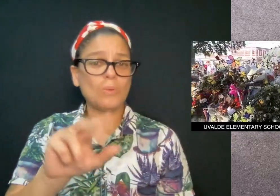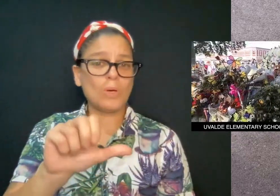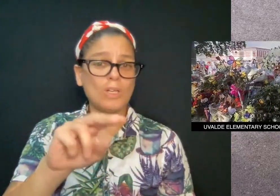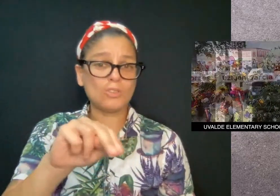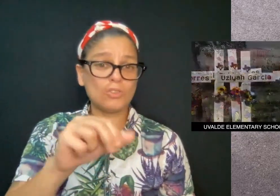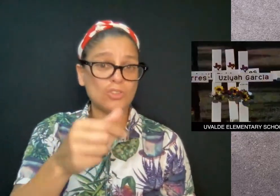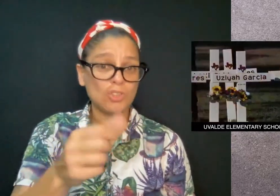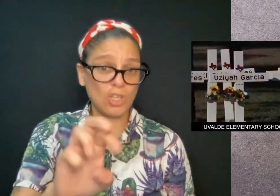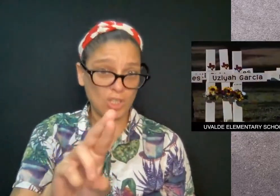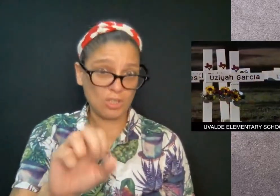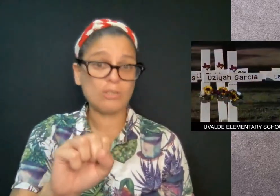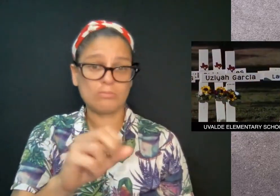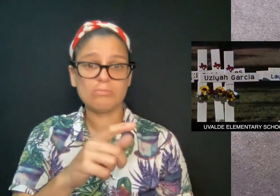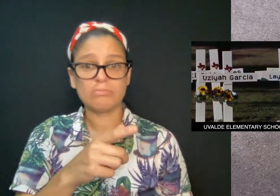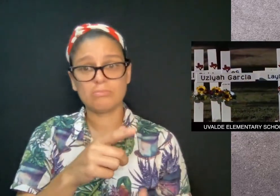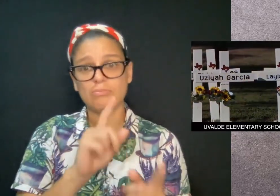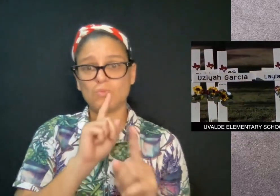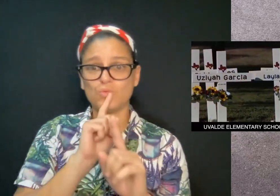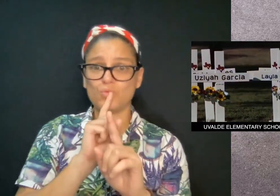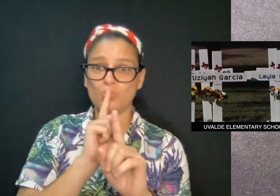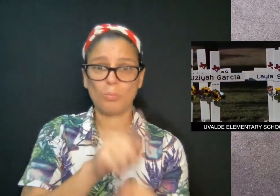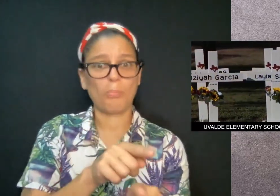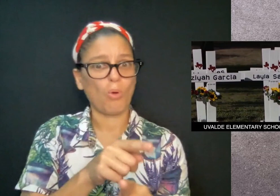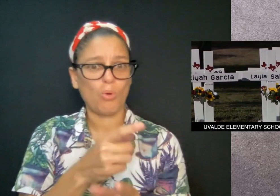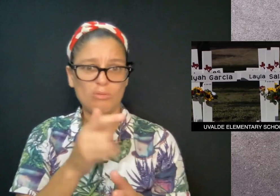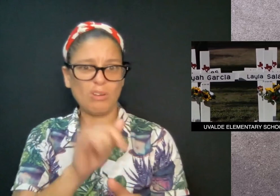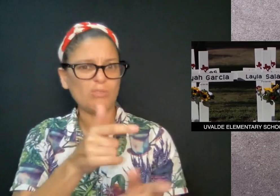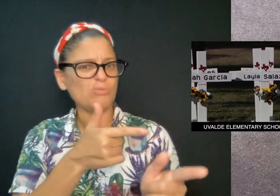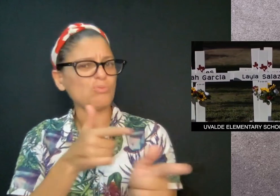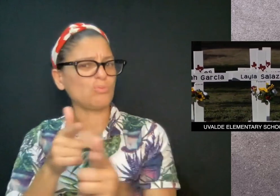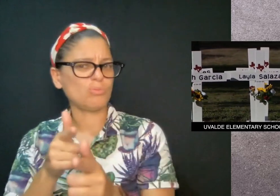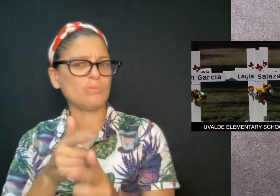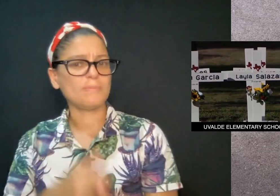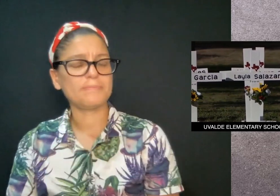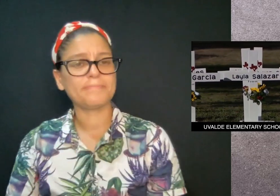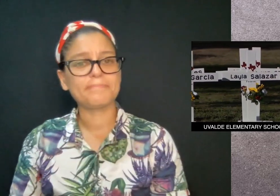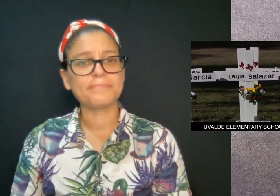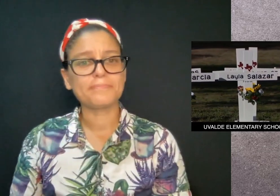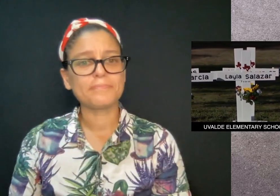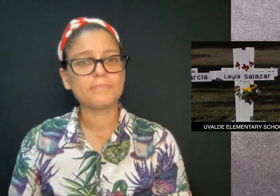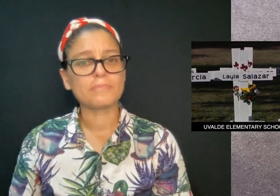of the state troopers and rangers who responded to the shooting.